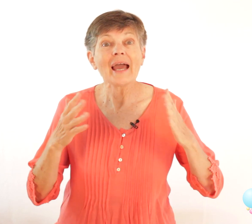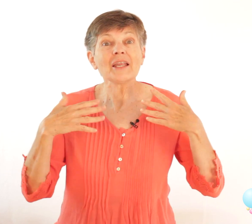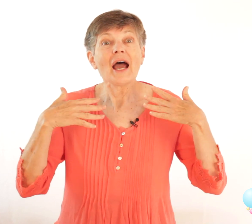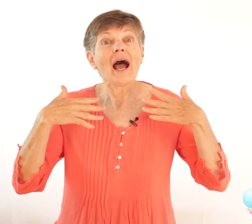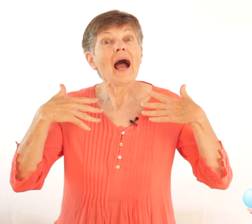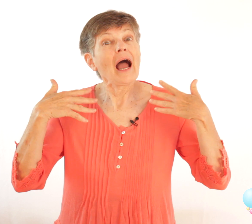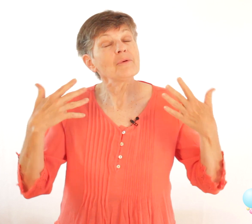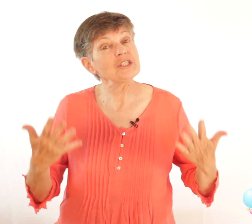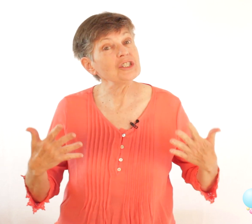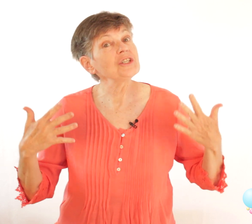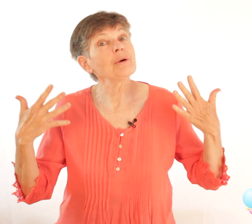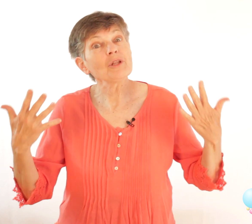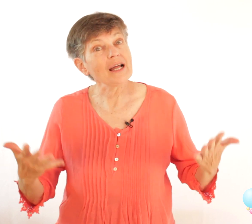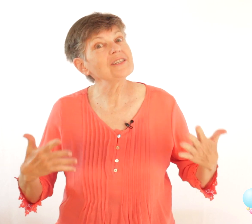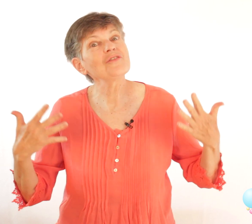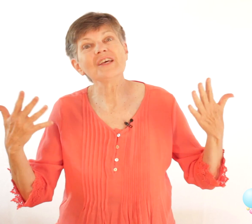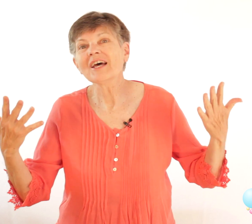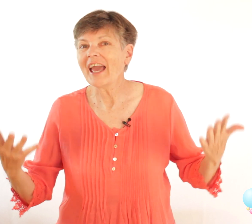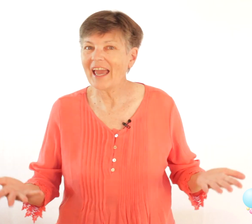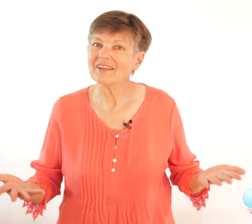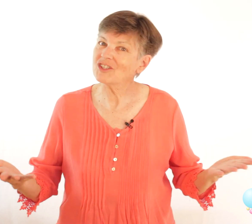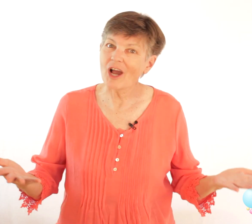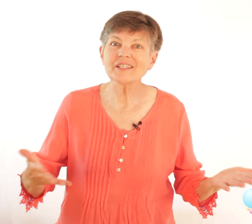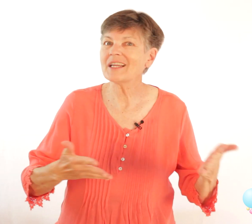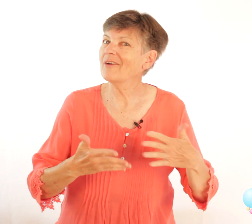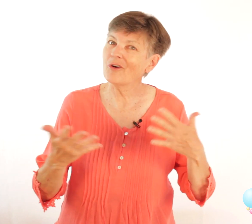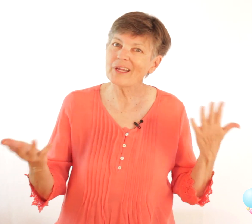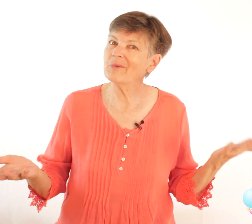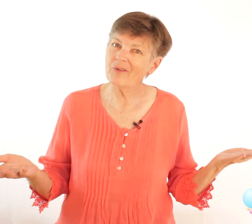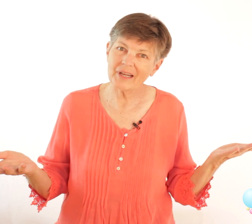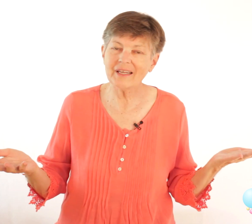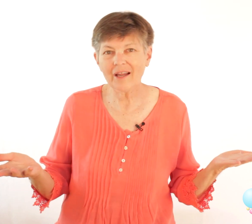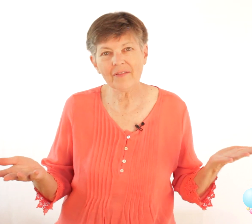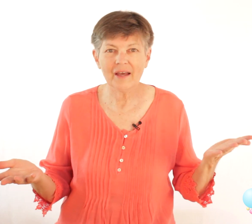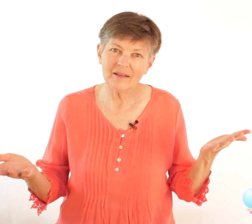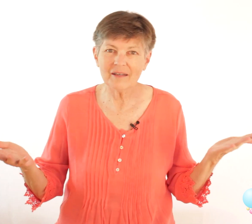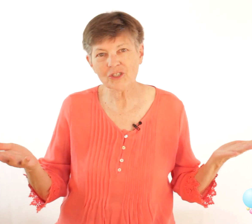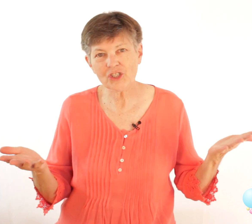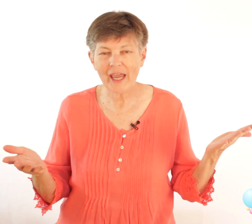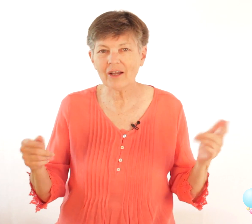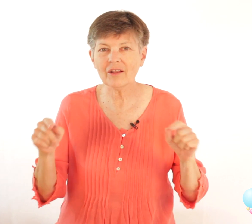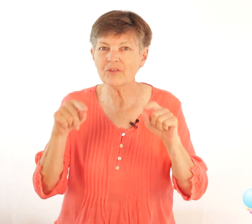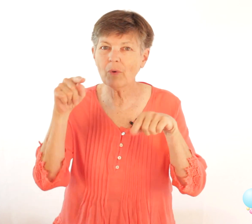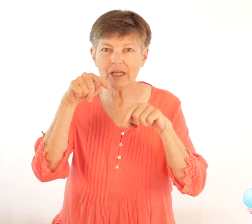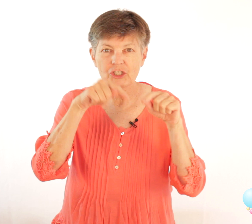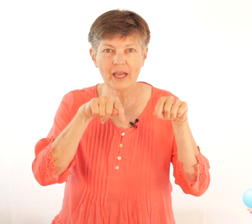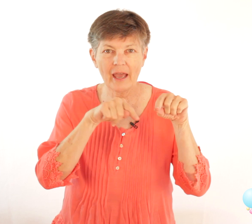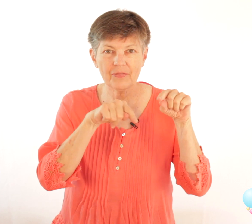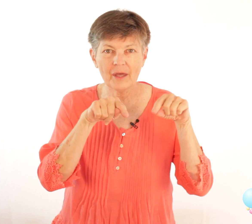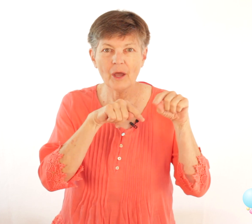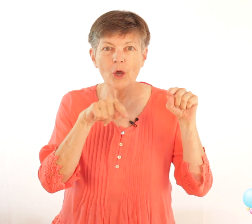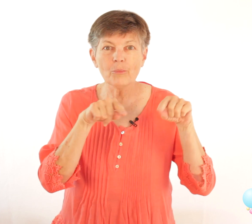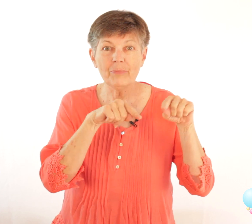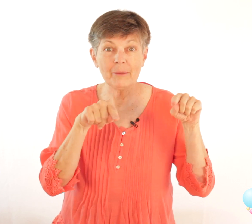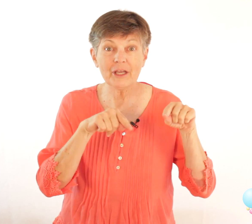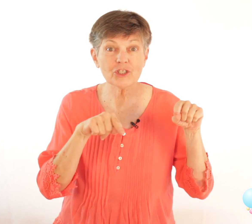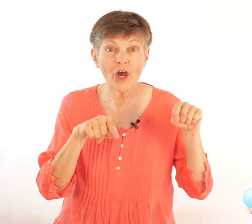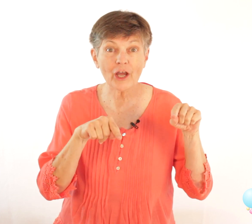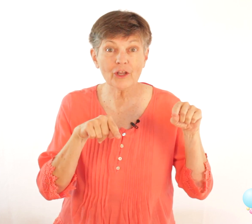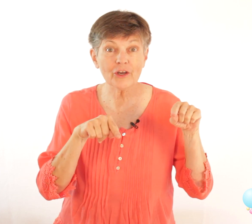and I was teaching them lots of the songs that I've already we've already done on the channel if you want to check out the baby and toddler